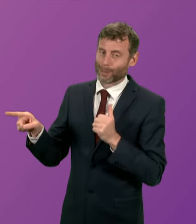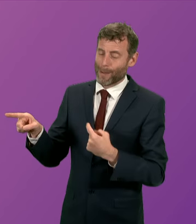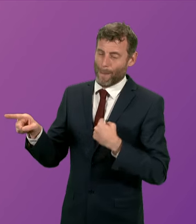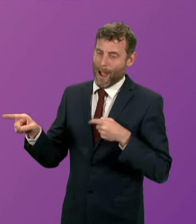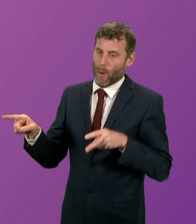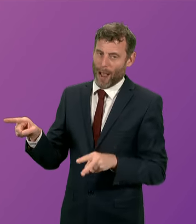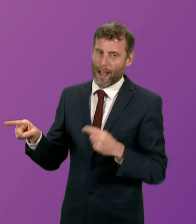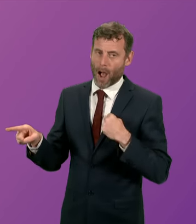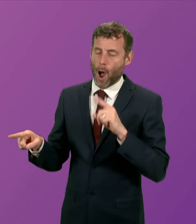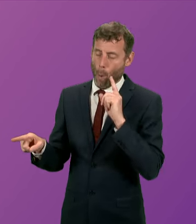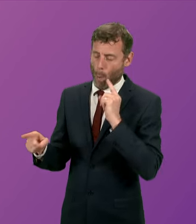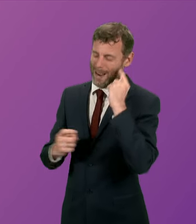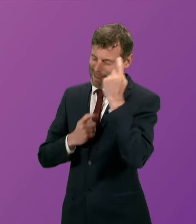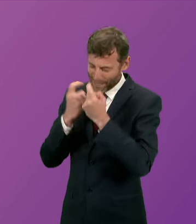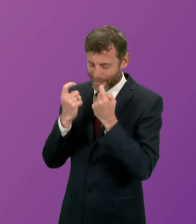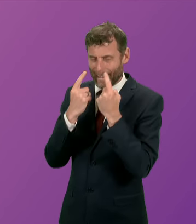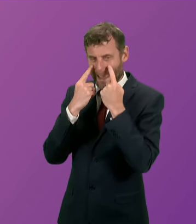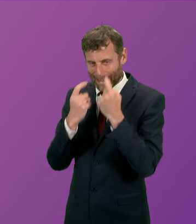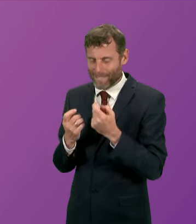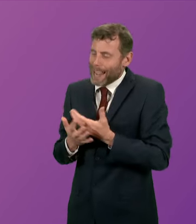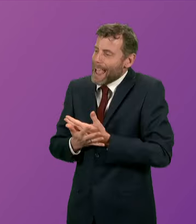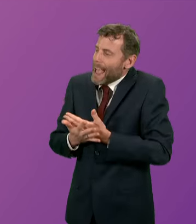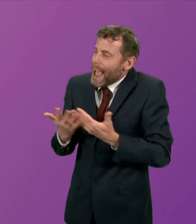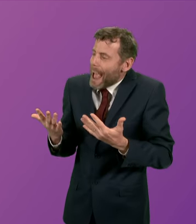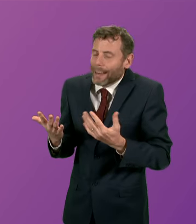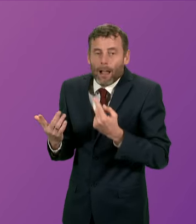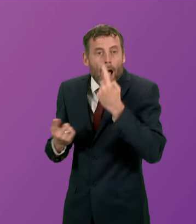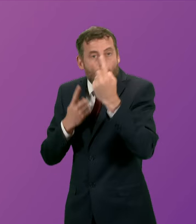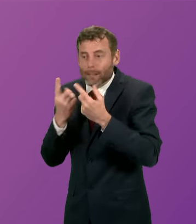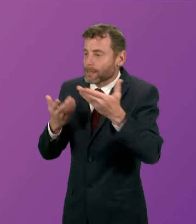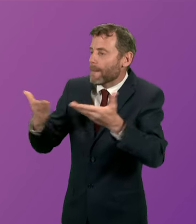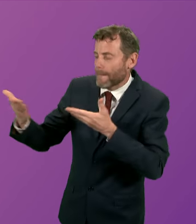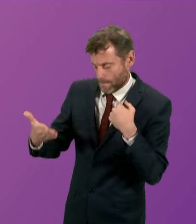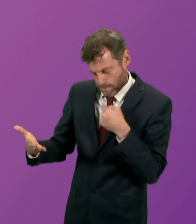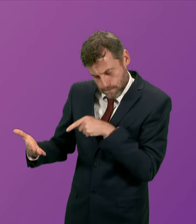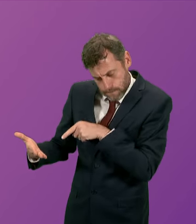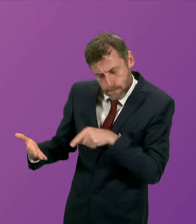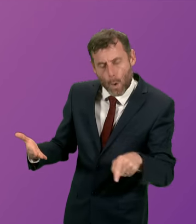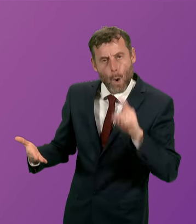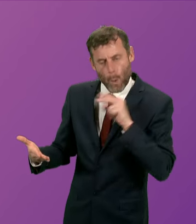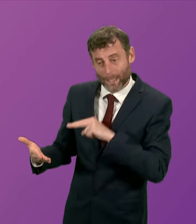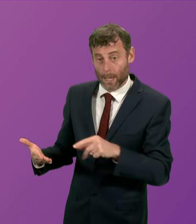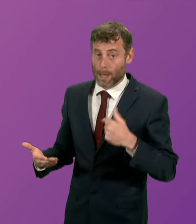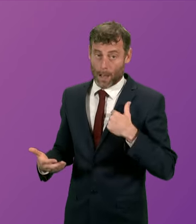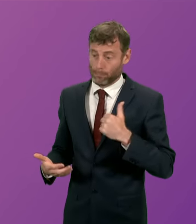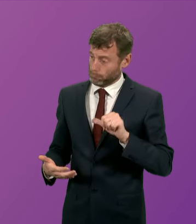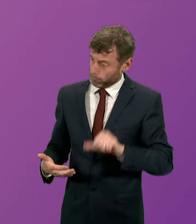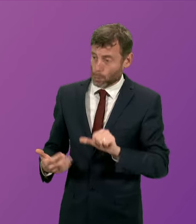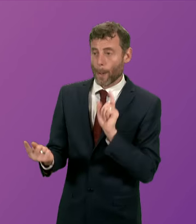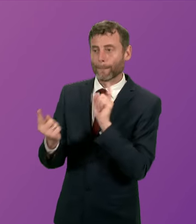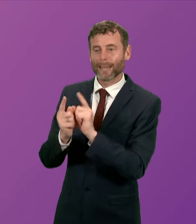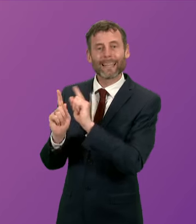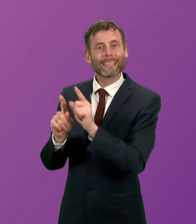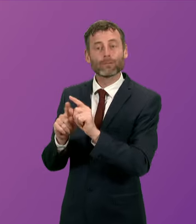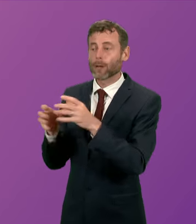serious and thoughtful consideration to all of the proposals that are put to me and I look forward to meeting with the cross-party grouping which I understand the